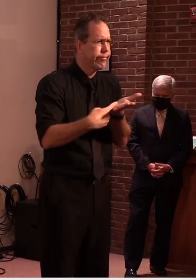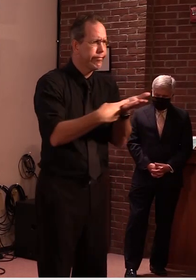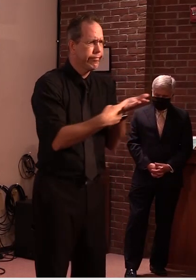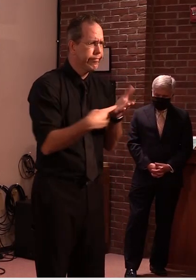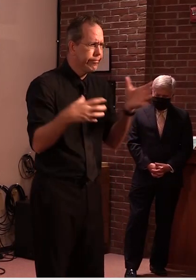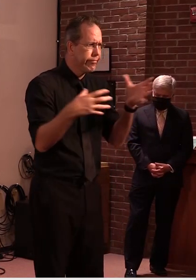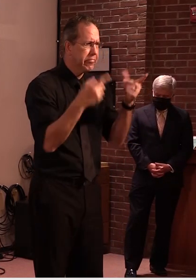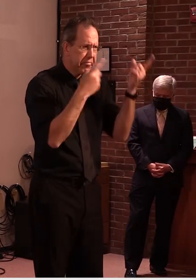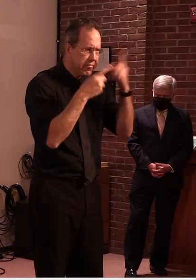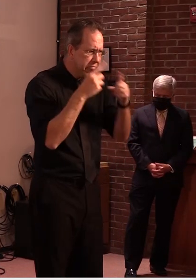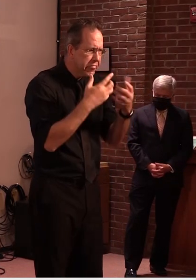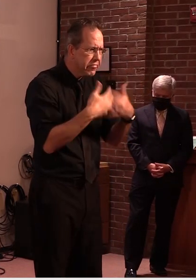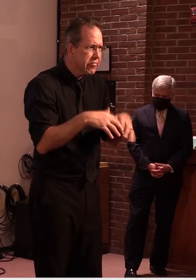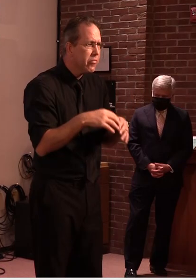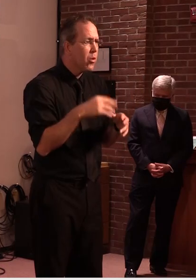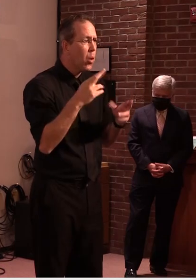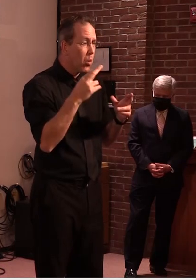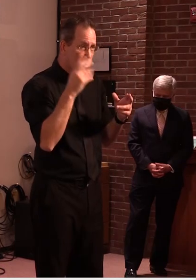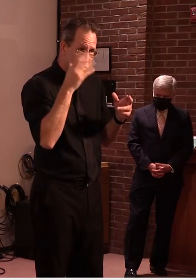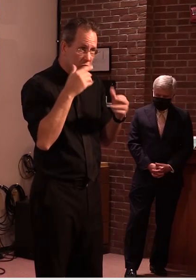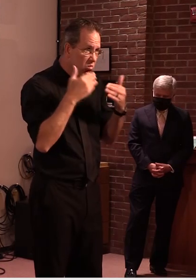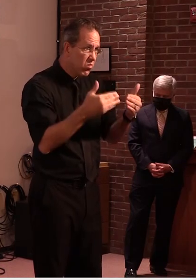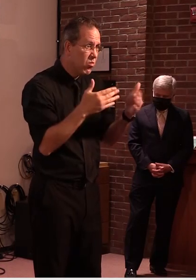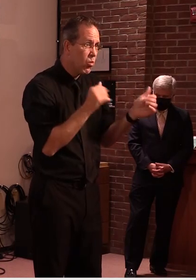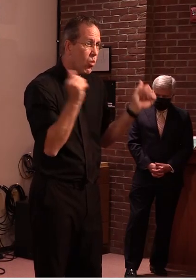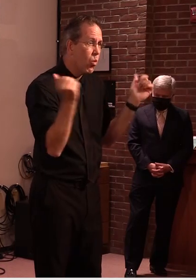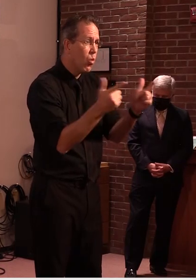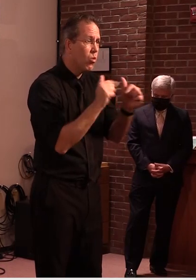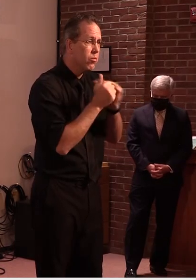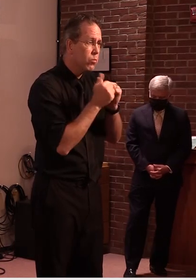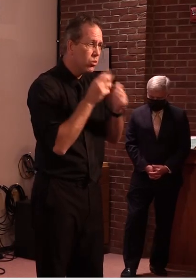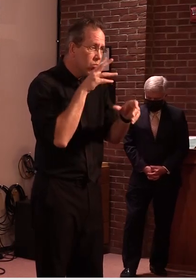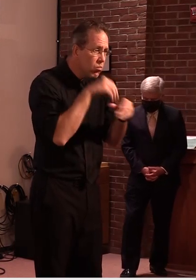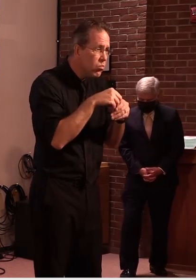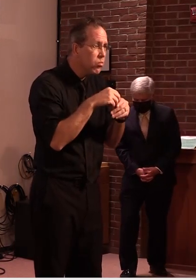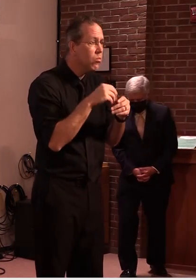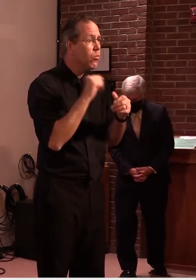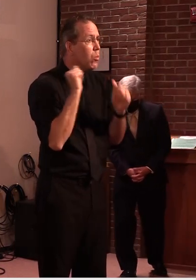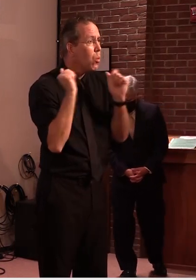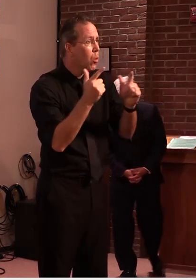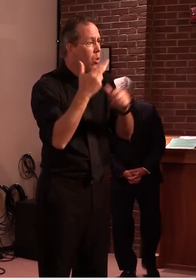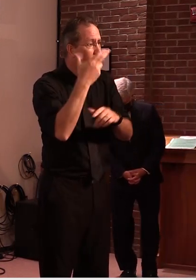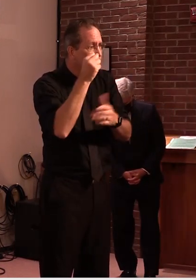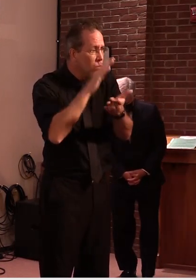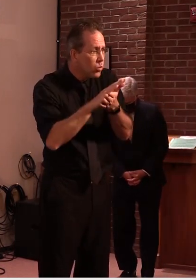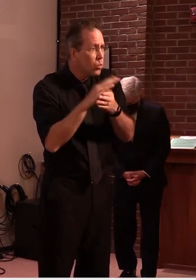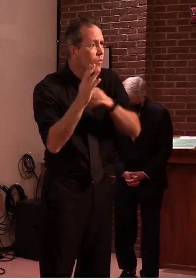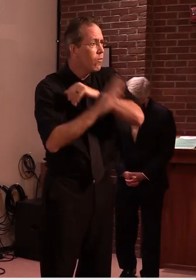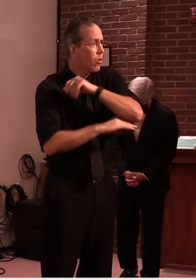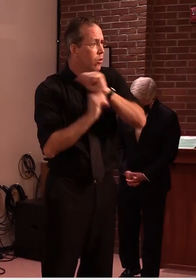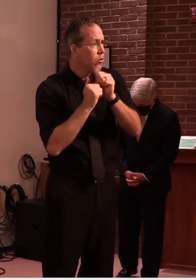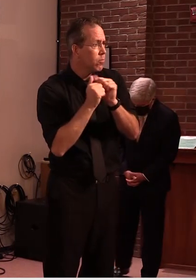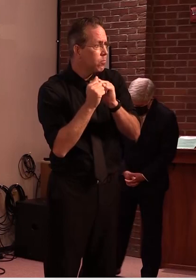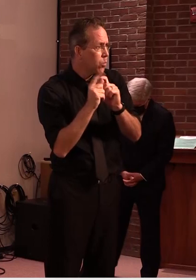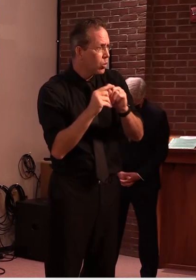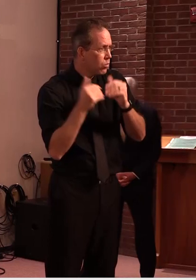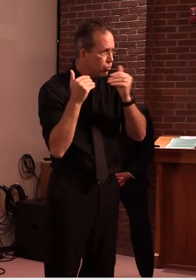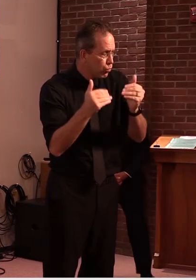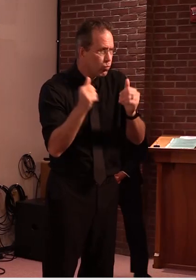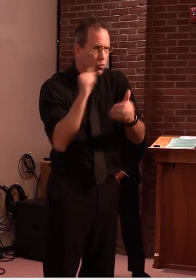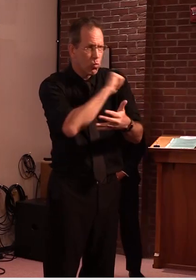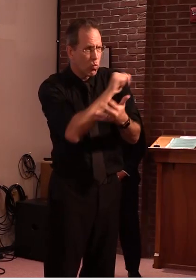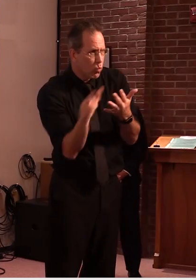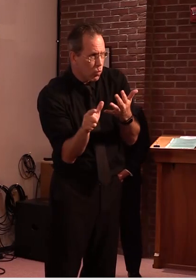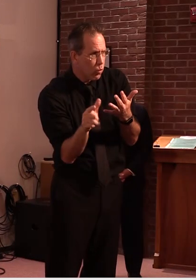have identified a passport for all school based high school high school based all sports at this point and work is ongoing